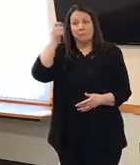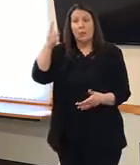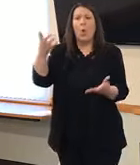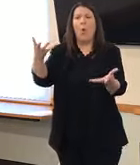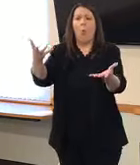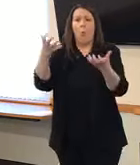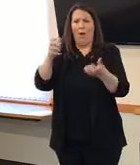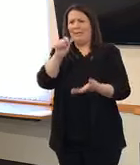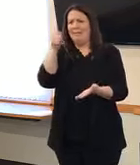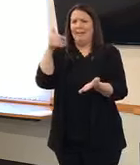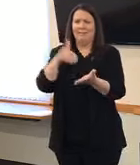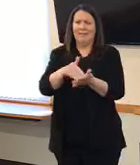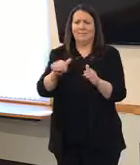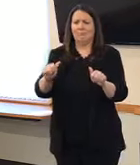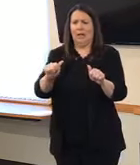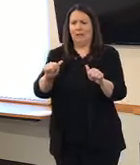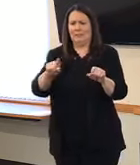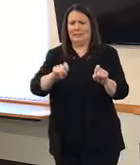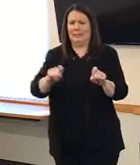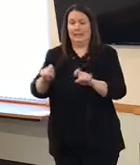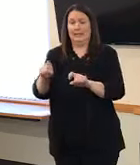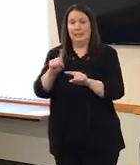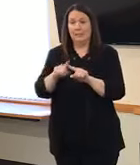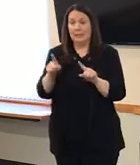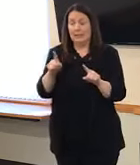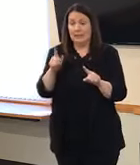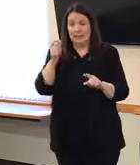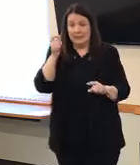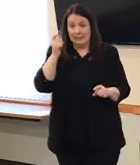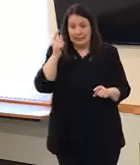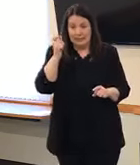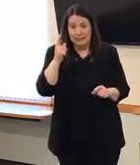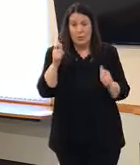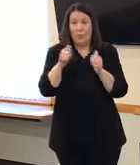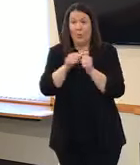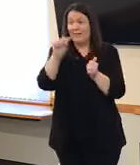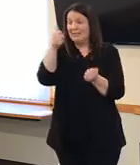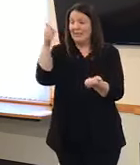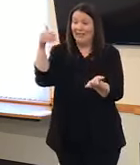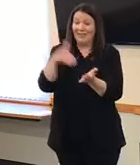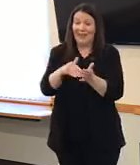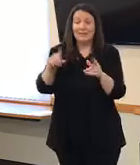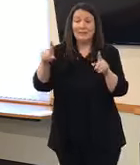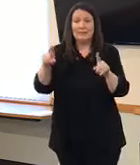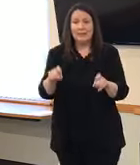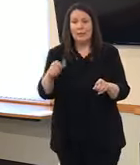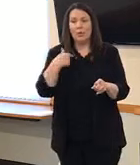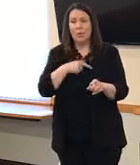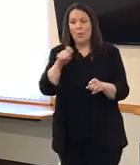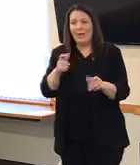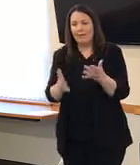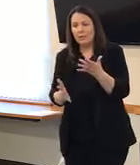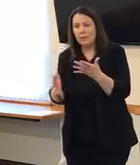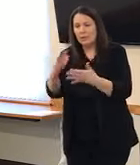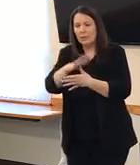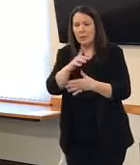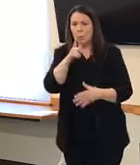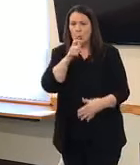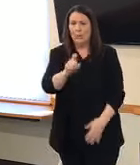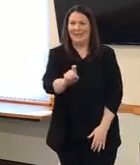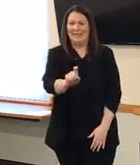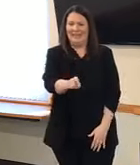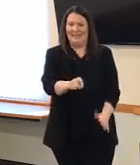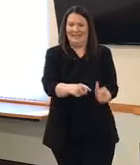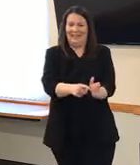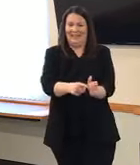capacity here locally. What's really difficult is understanding that even with 10,000 tests, we would still have to prioritize as a state. And